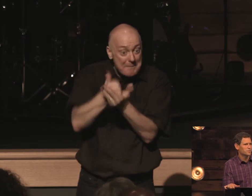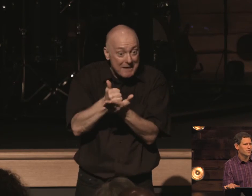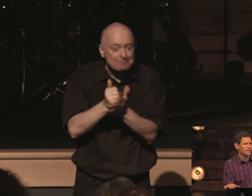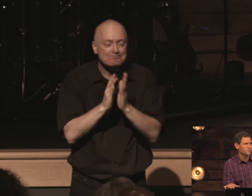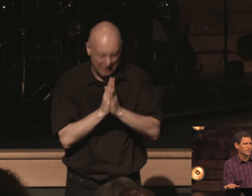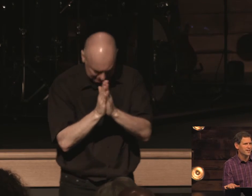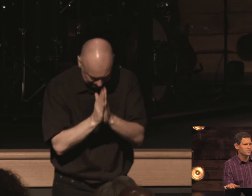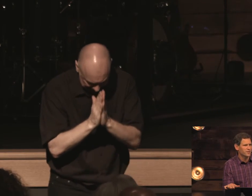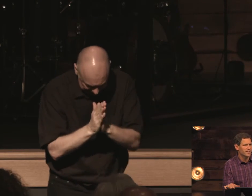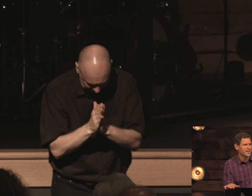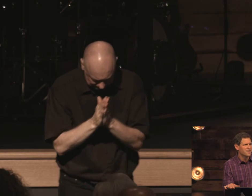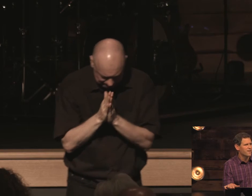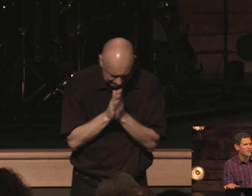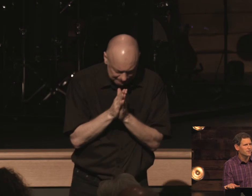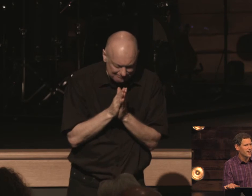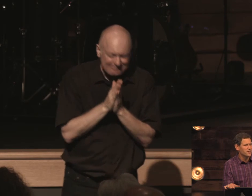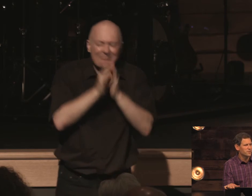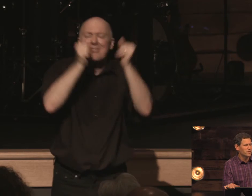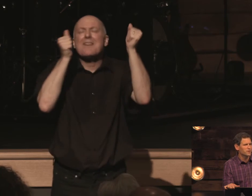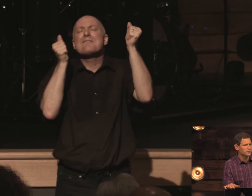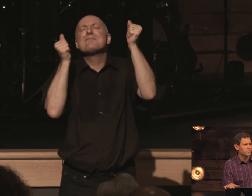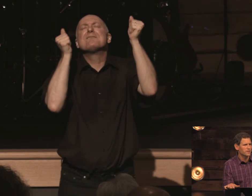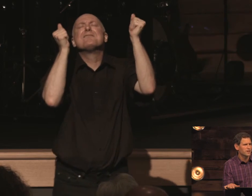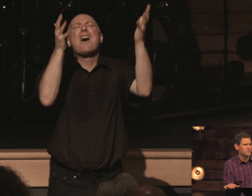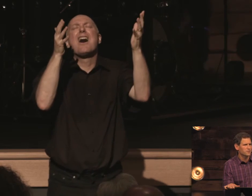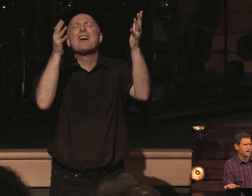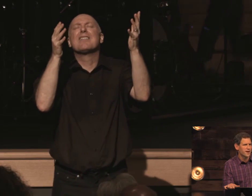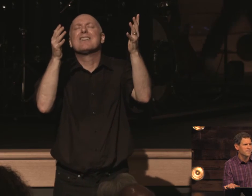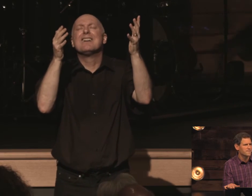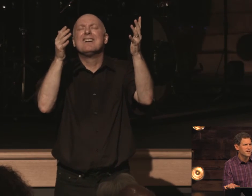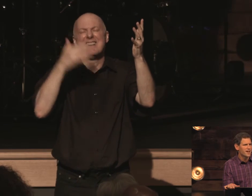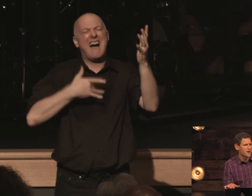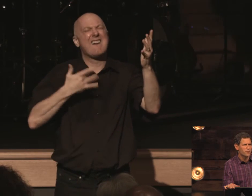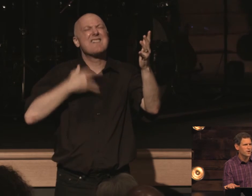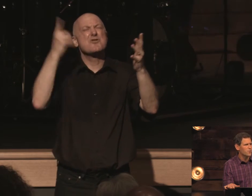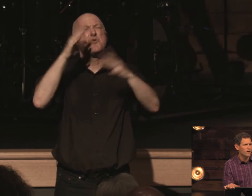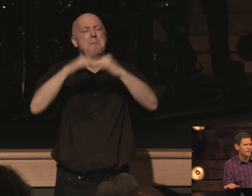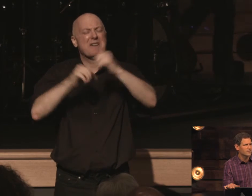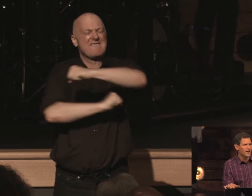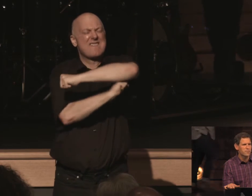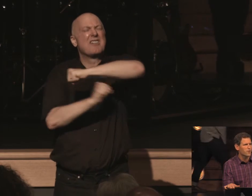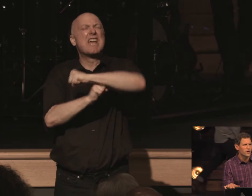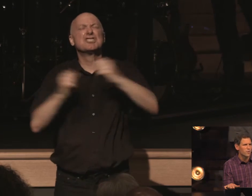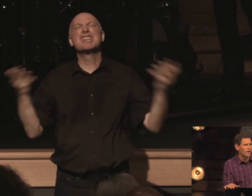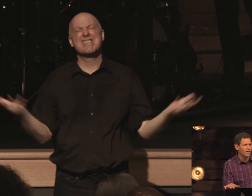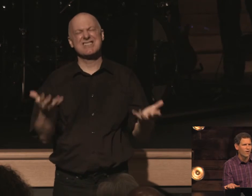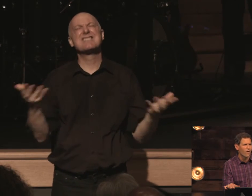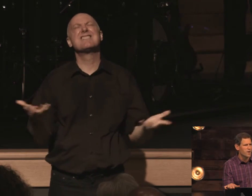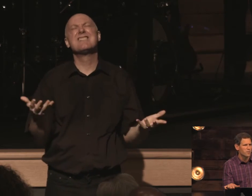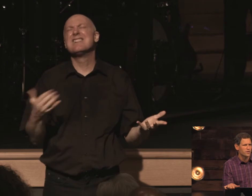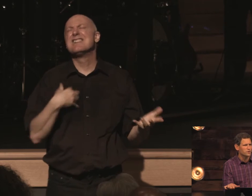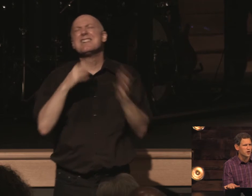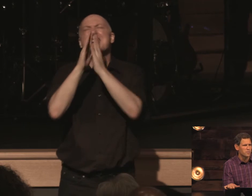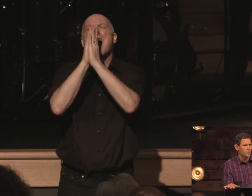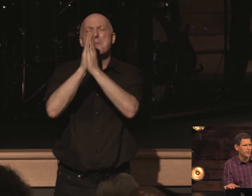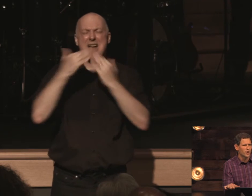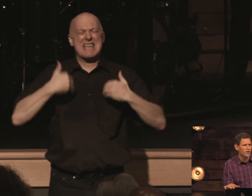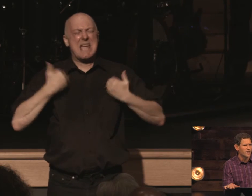let's pray let's pray let's pray father i think you're building some foundations right now and i pray you are god i pray you are oh i pray there's young people here right